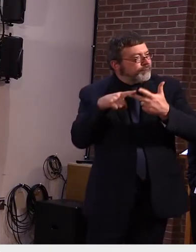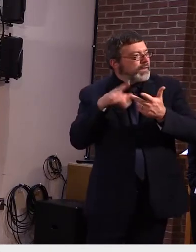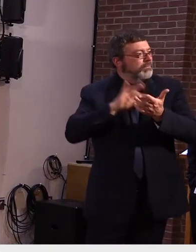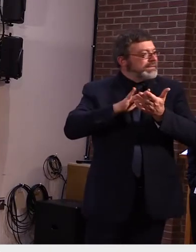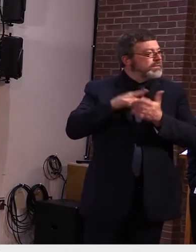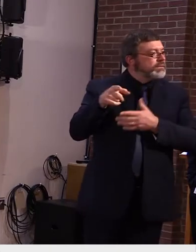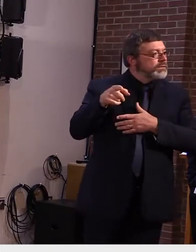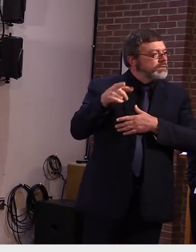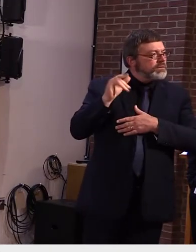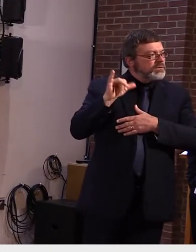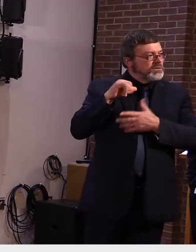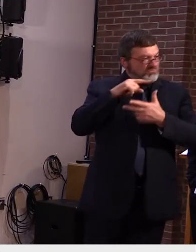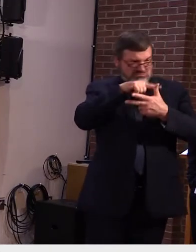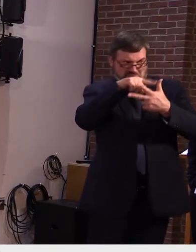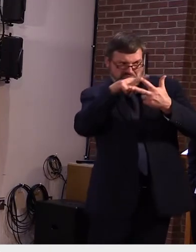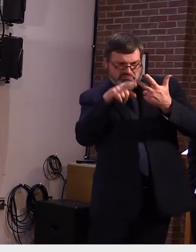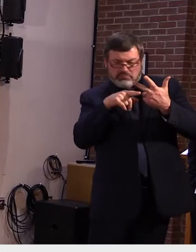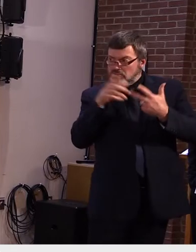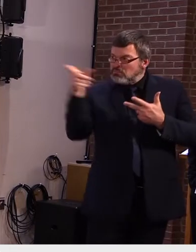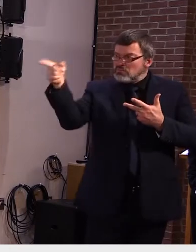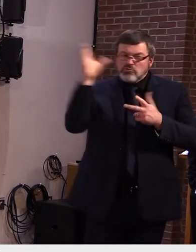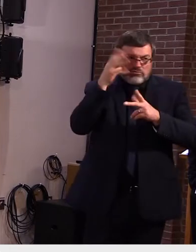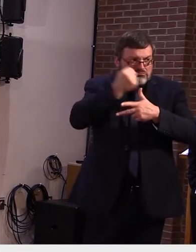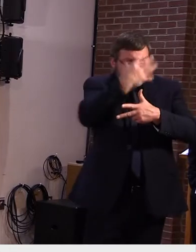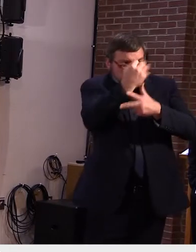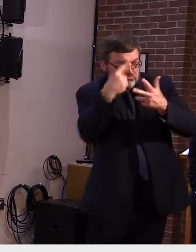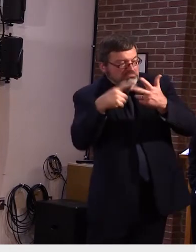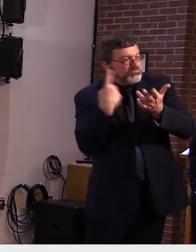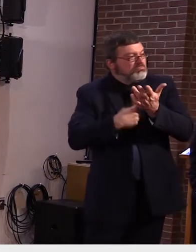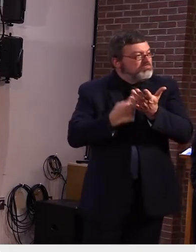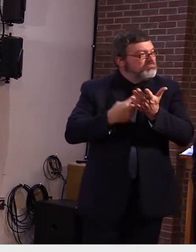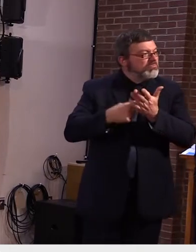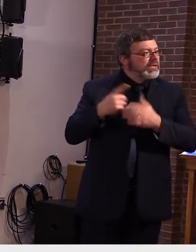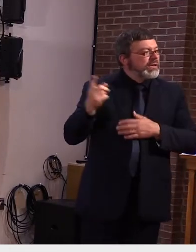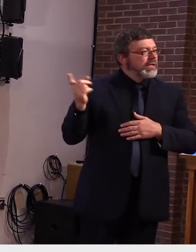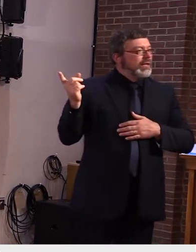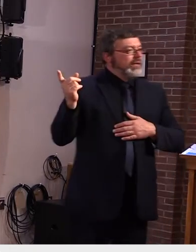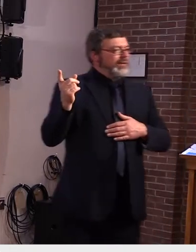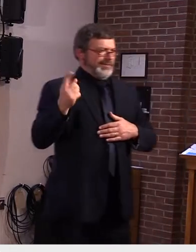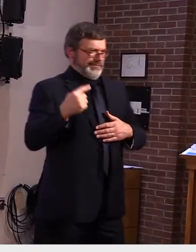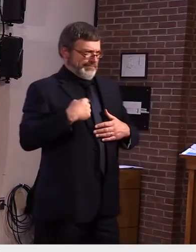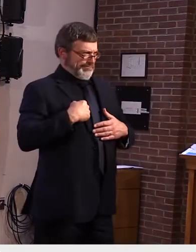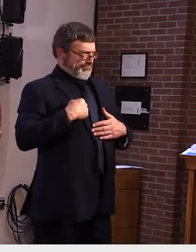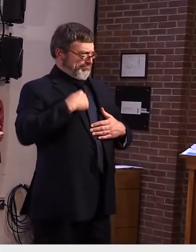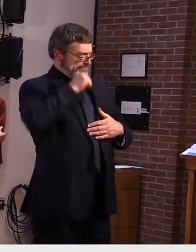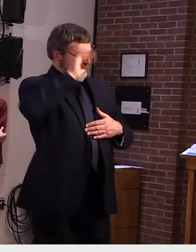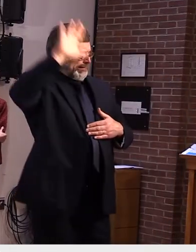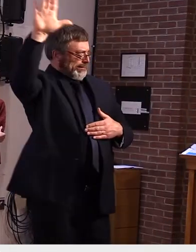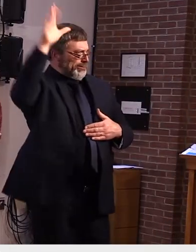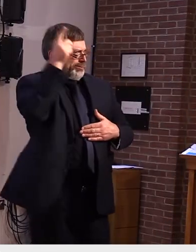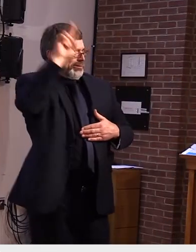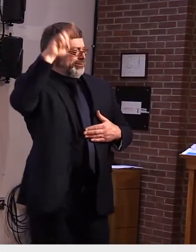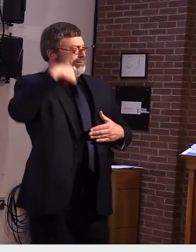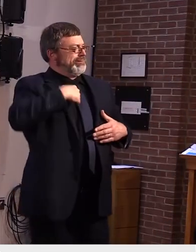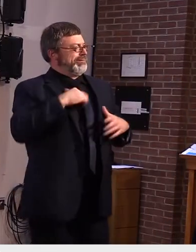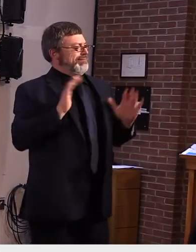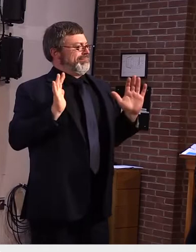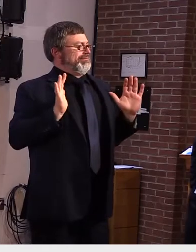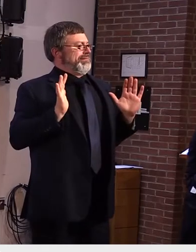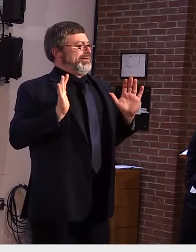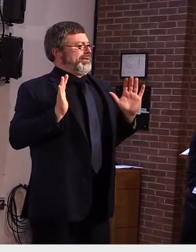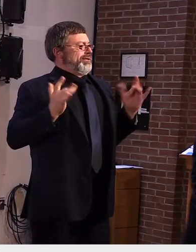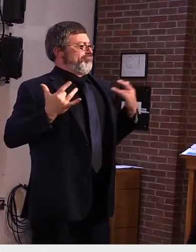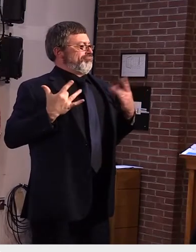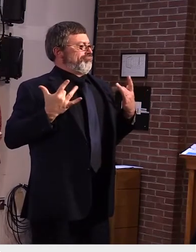i am not dr levine um i i can say that we the health department issued a health advisory for clinical